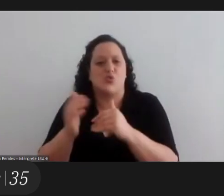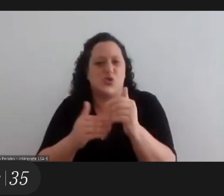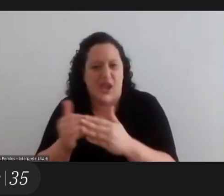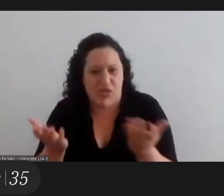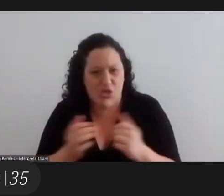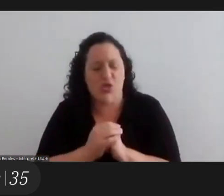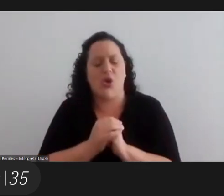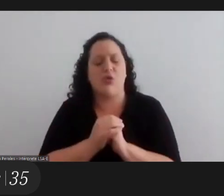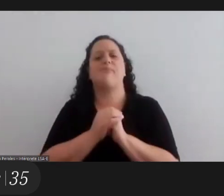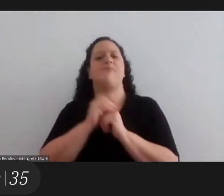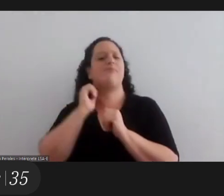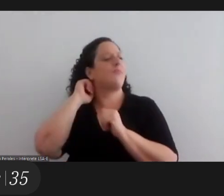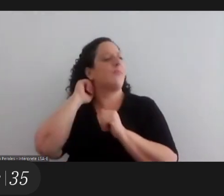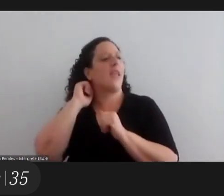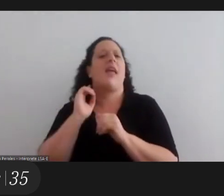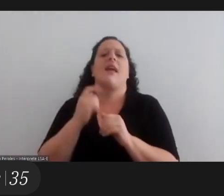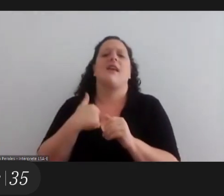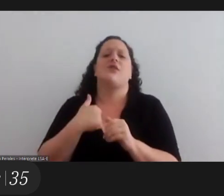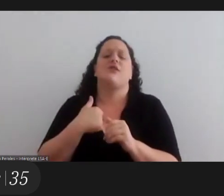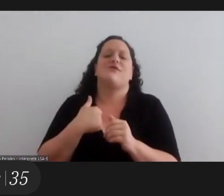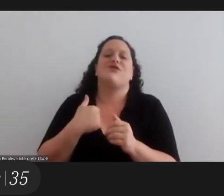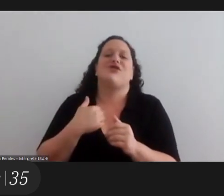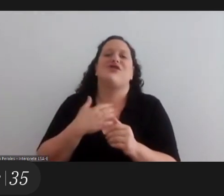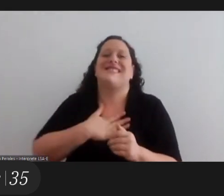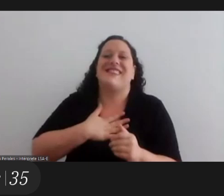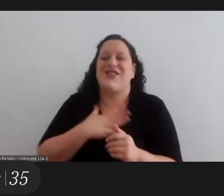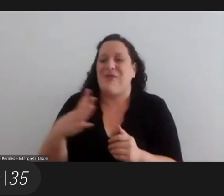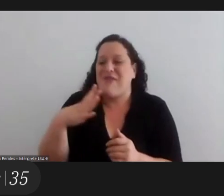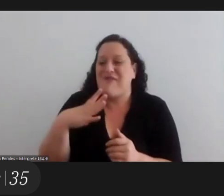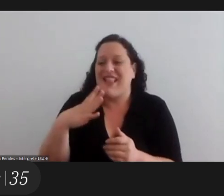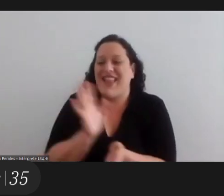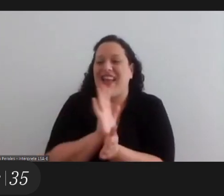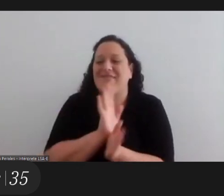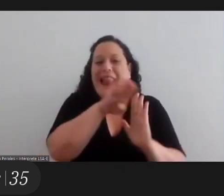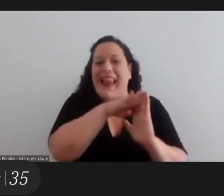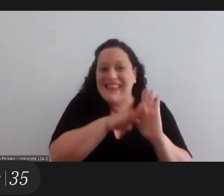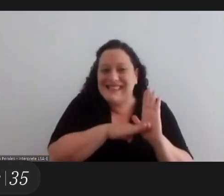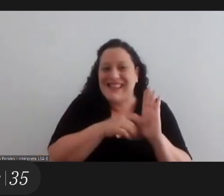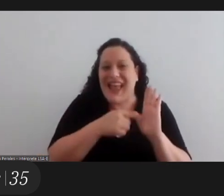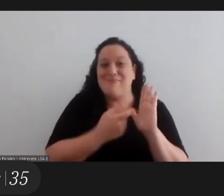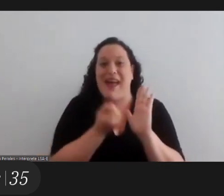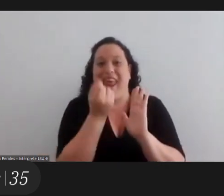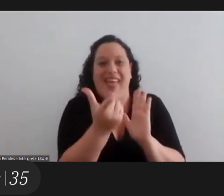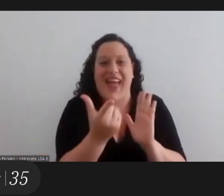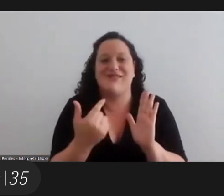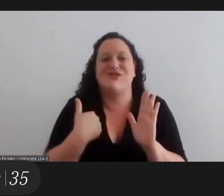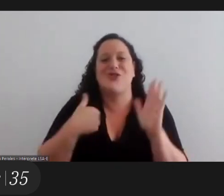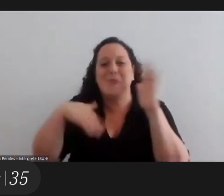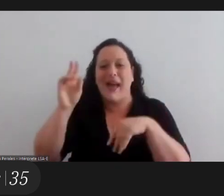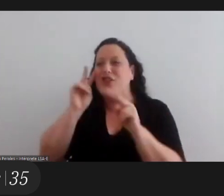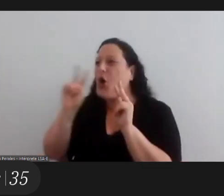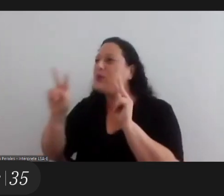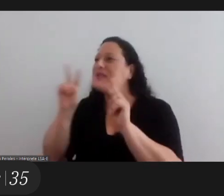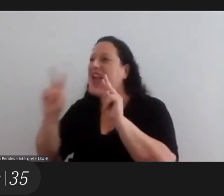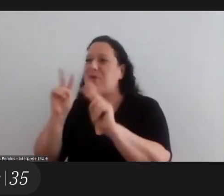mentioned the short by anisha and the truth is that that i don't have this list because i usually observe